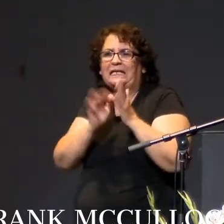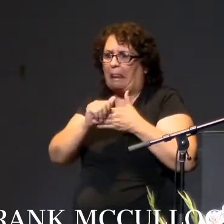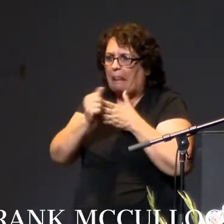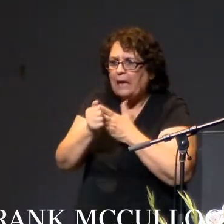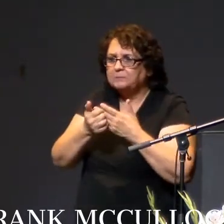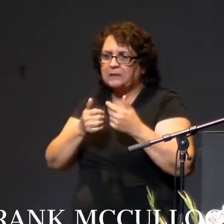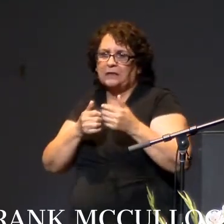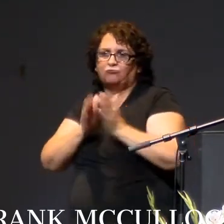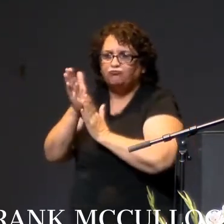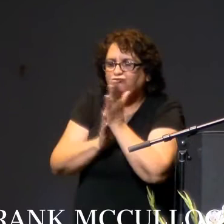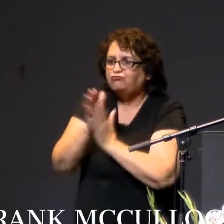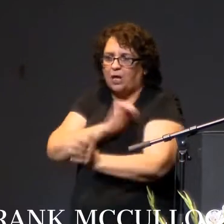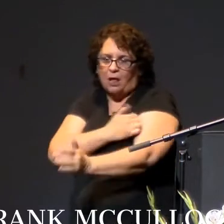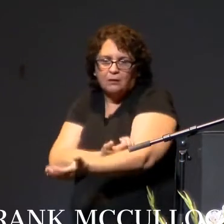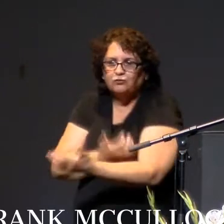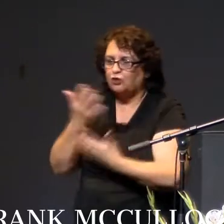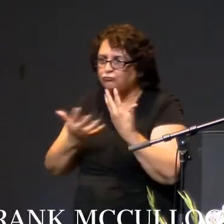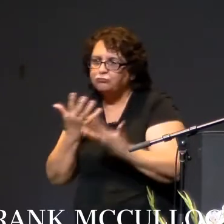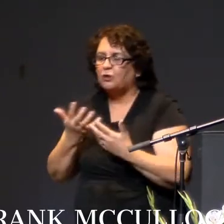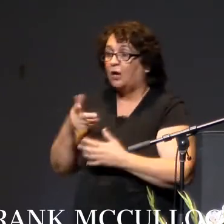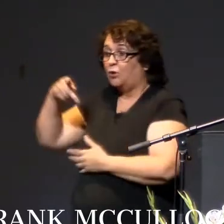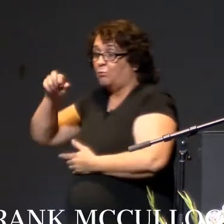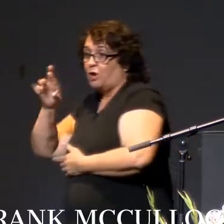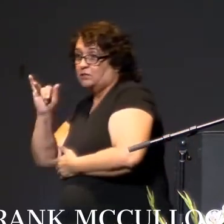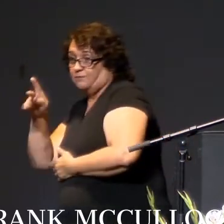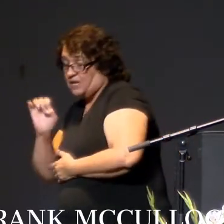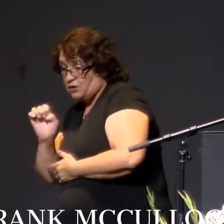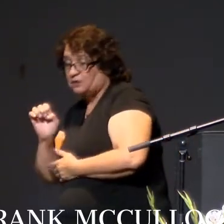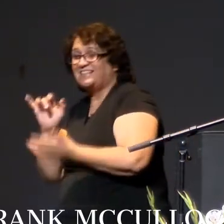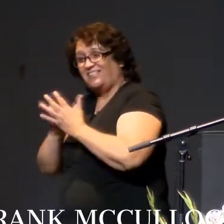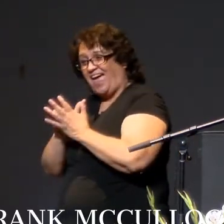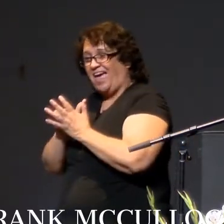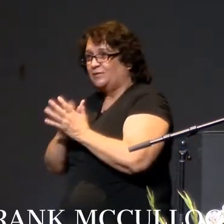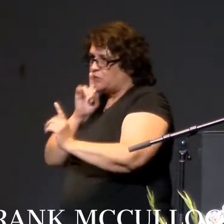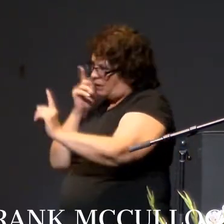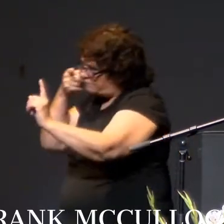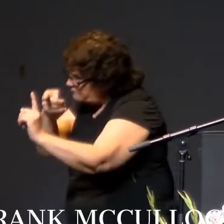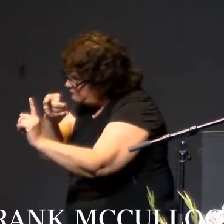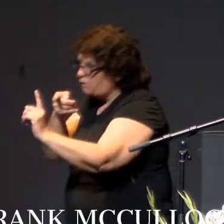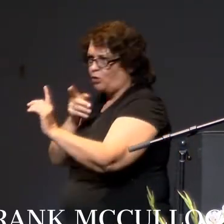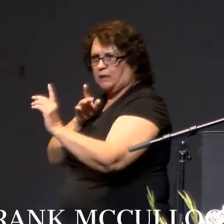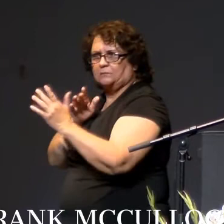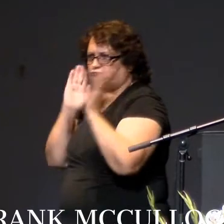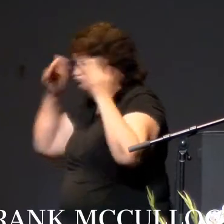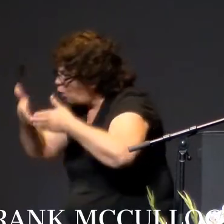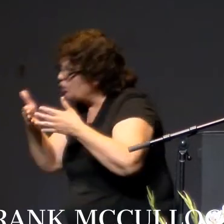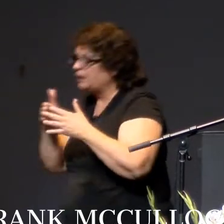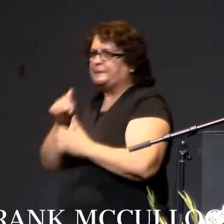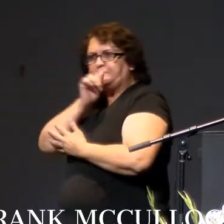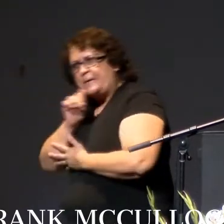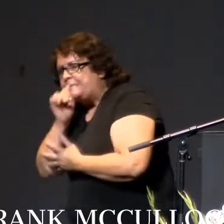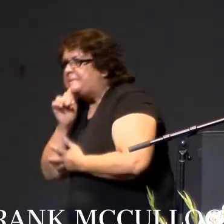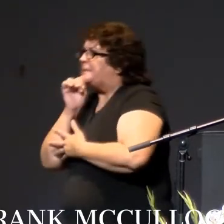vitality. Synonyms for perseverance include tenacity, determination, steadfastness, purposefulness, patience,